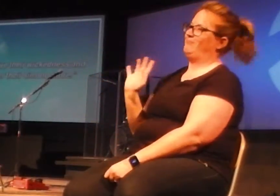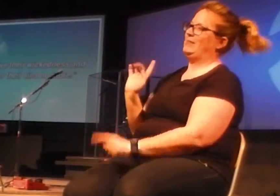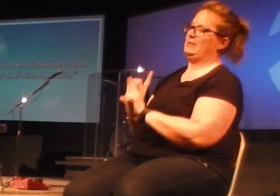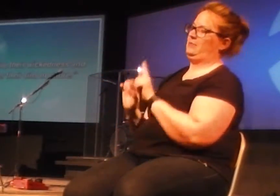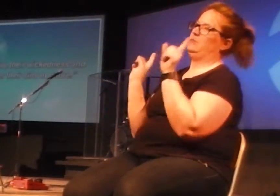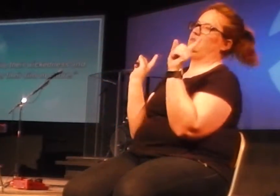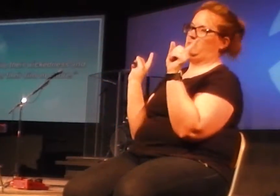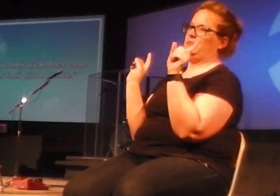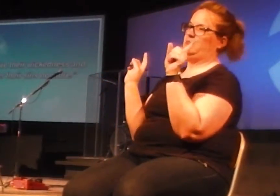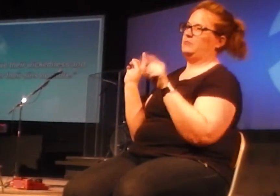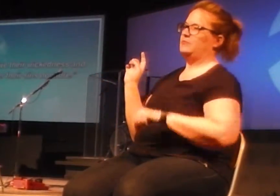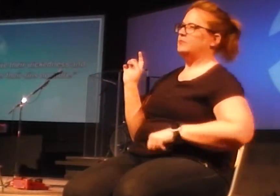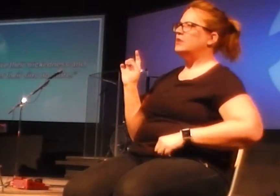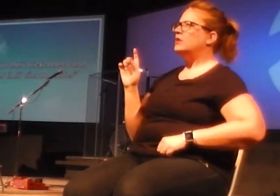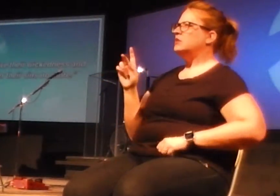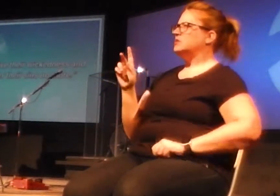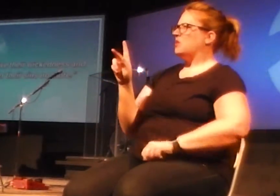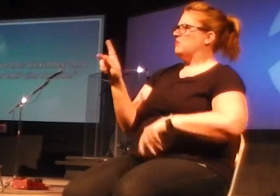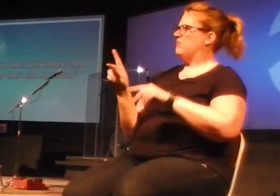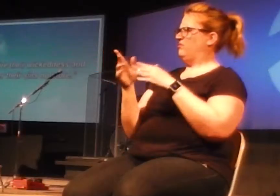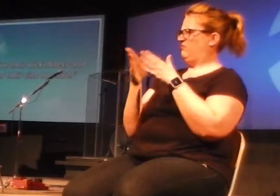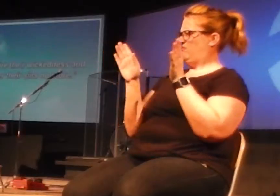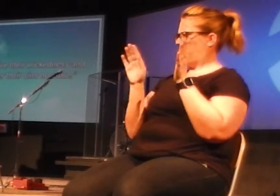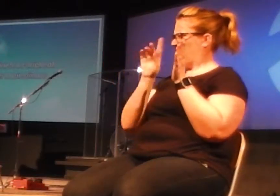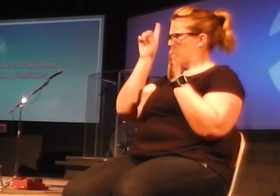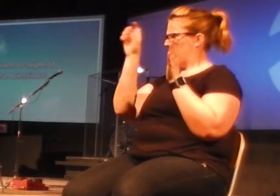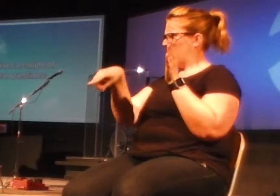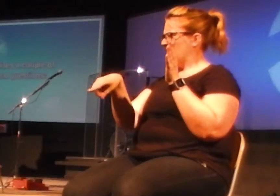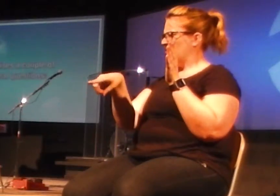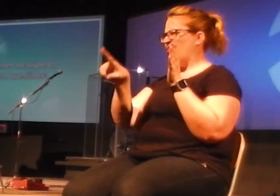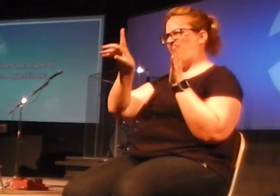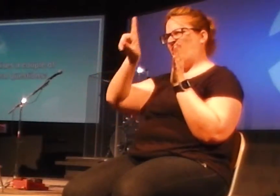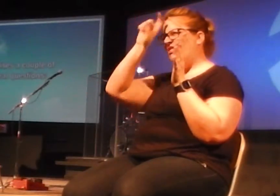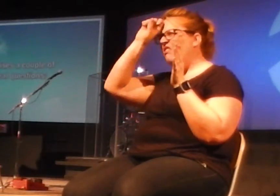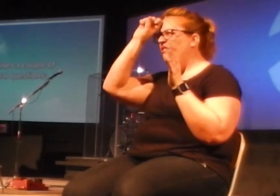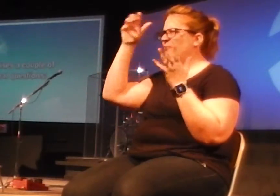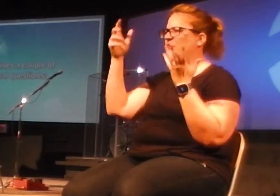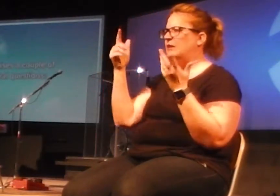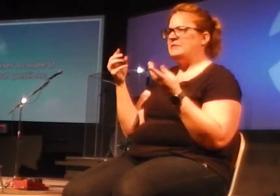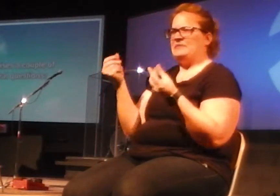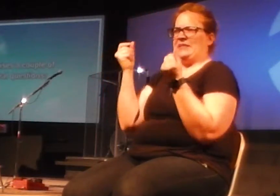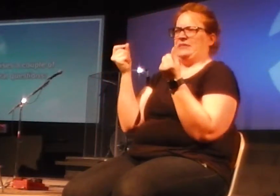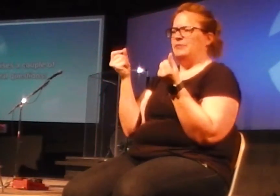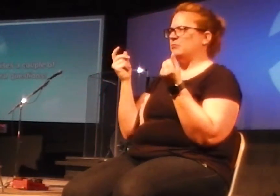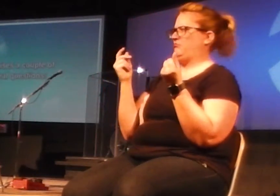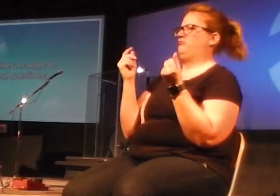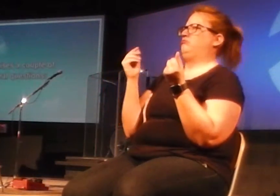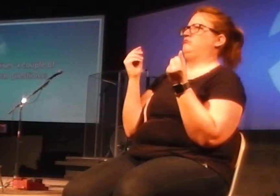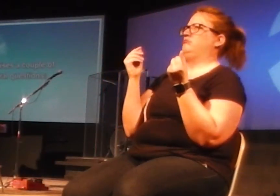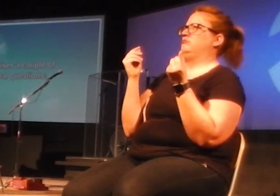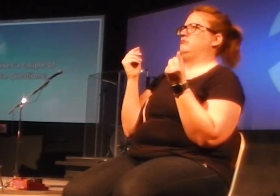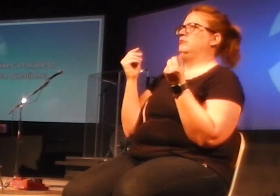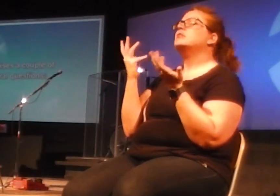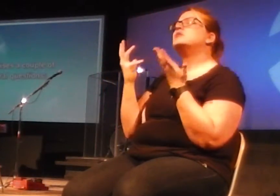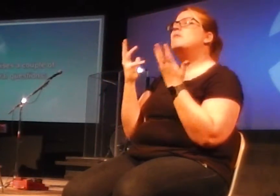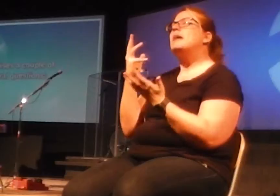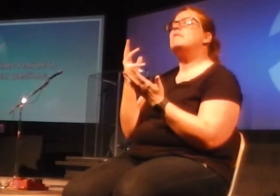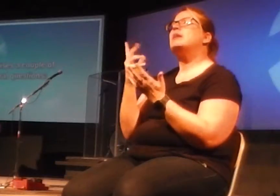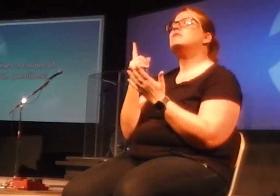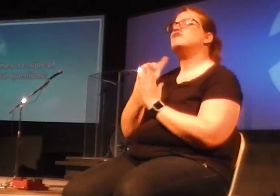raises a couple of big general questions right off the bat, doesn't it? So maybe if could just take a moment and answer